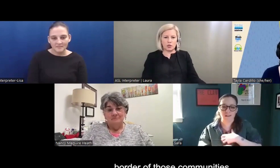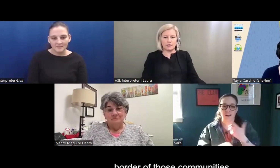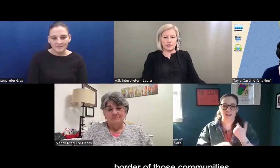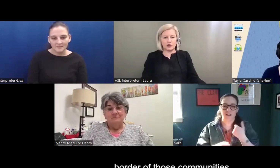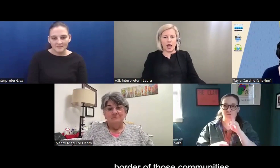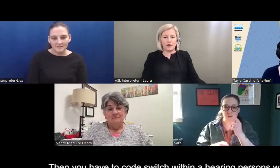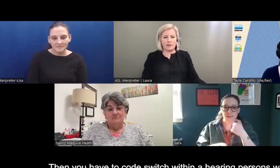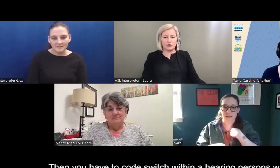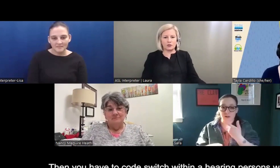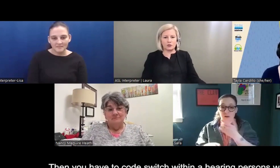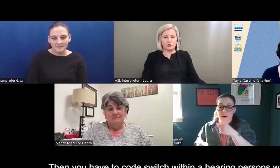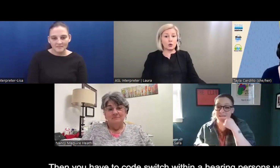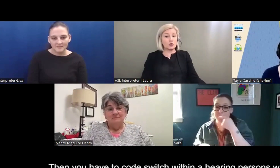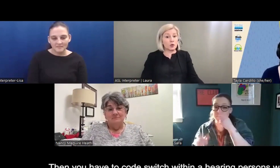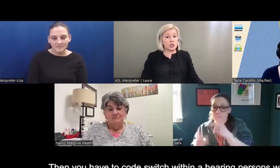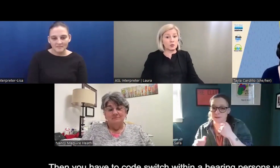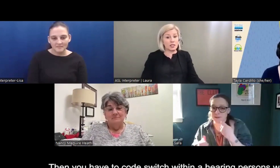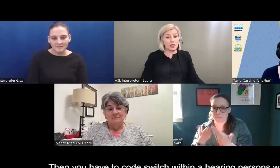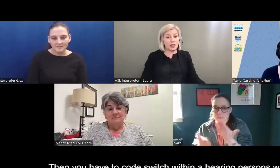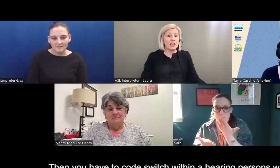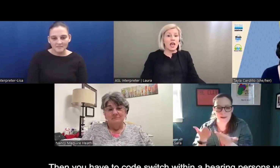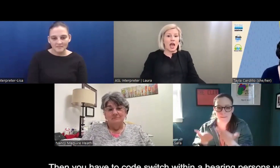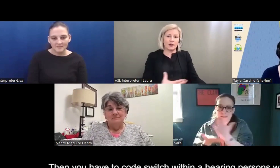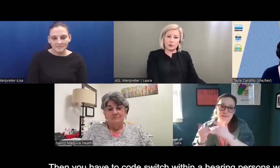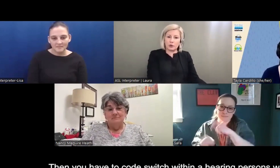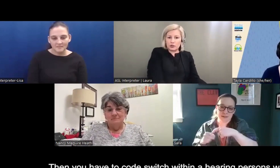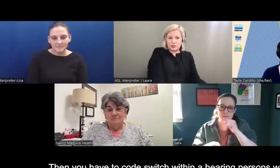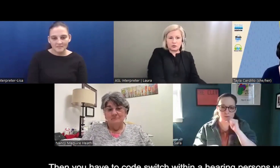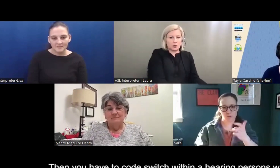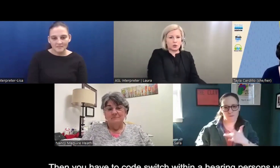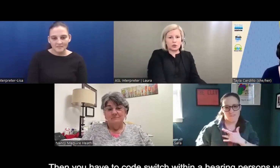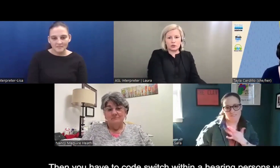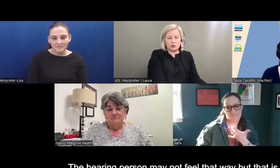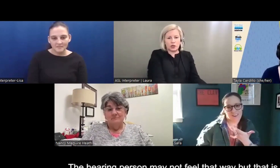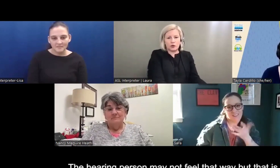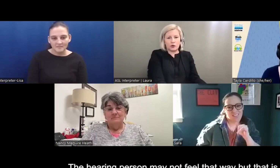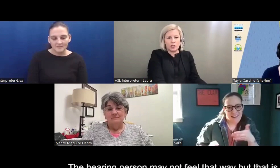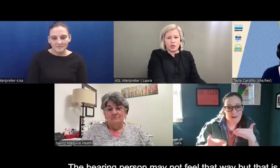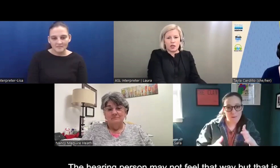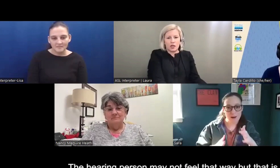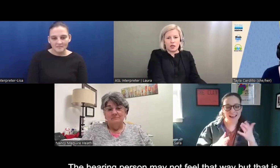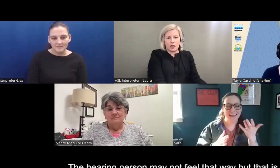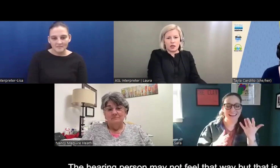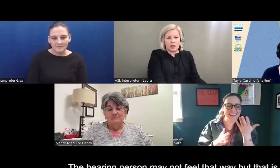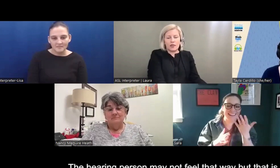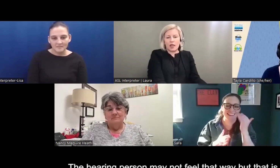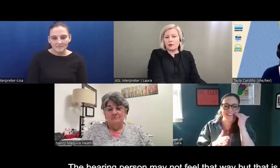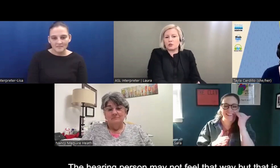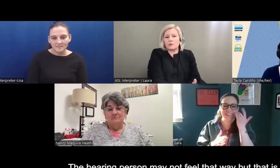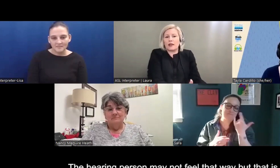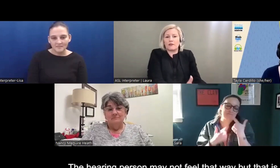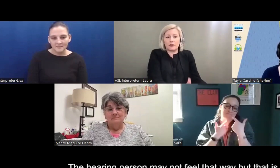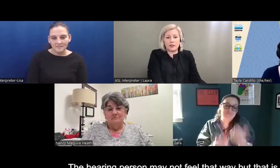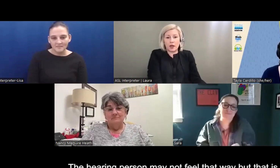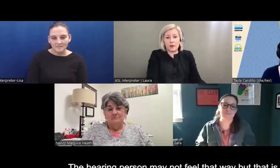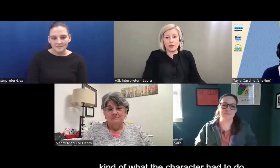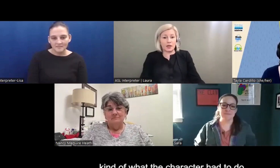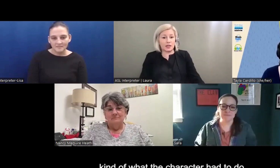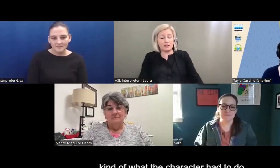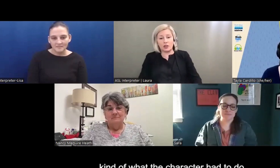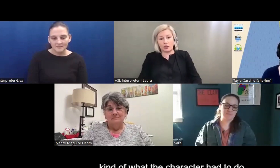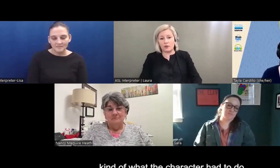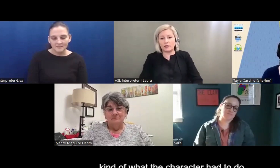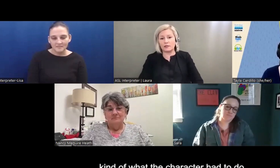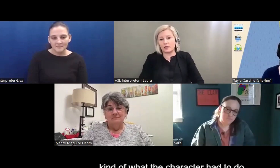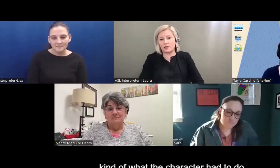communities and you're having to code switch within a hearing person's world, you know. So the hearing person may not feel that way,